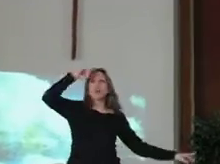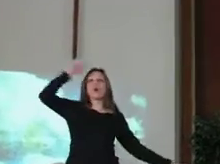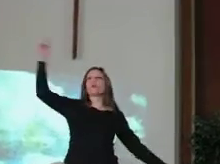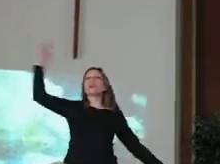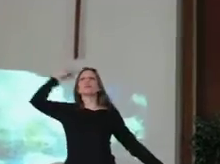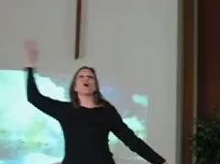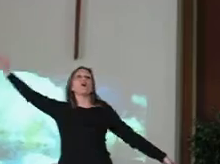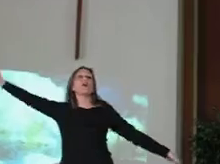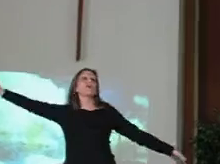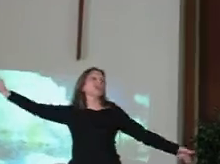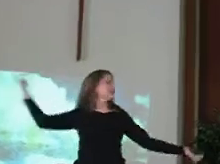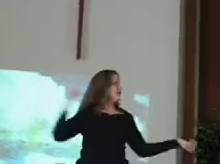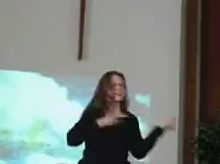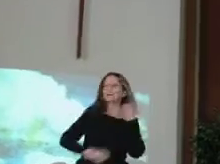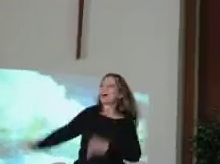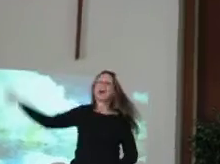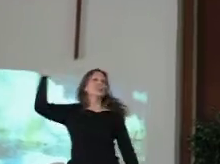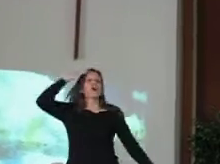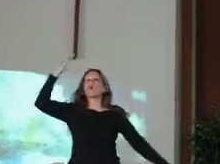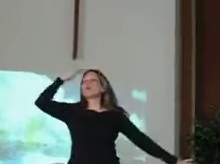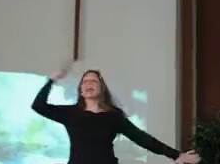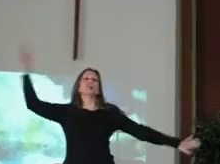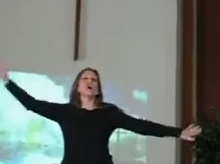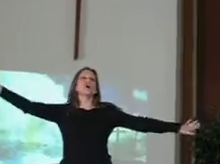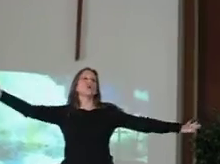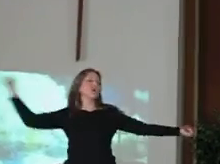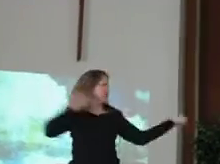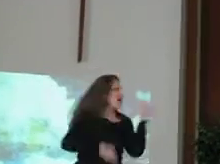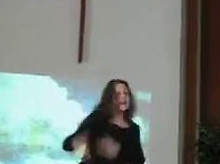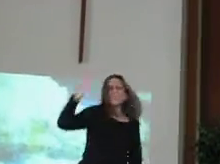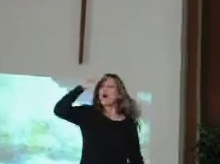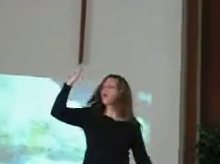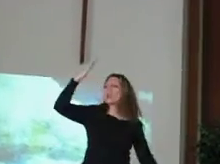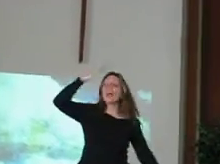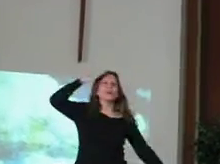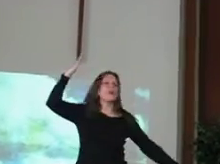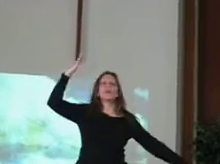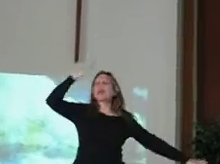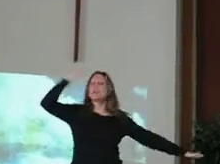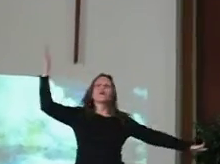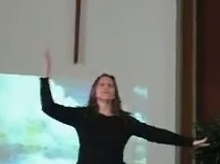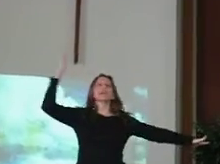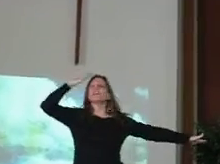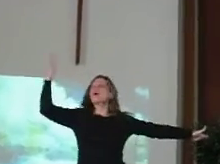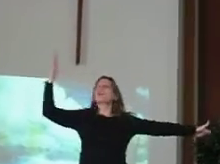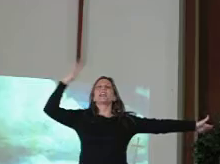know that I'm alive. I know that I'm alive. Oh,